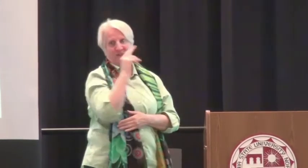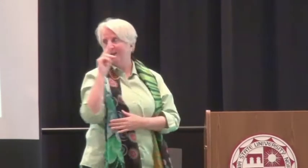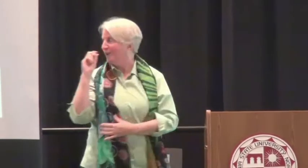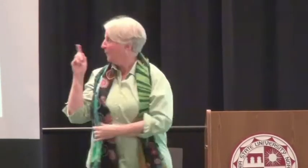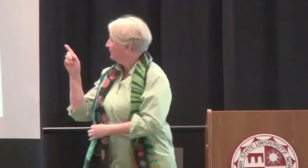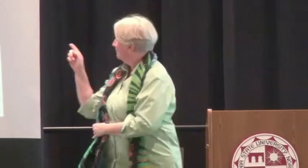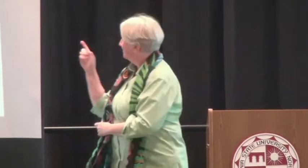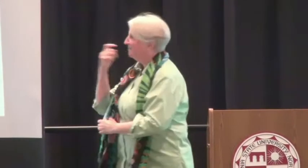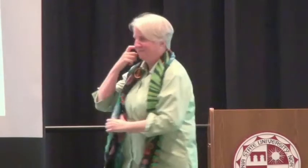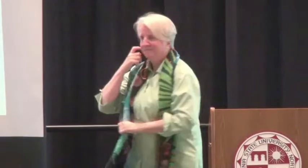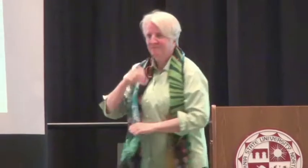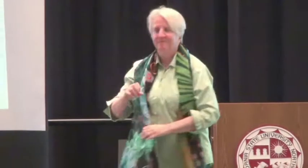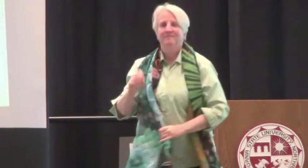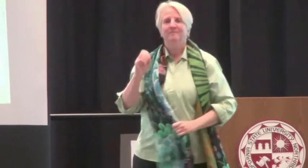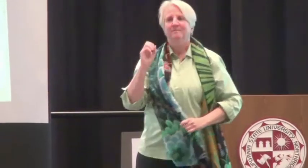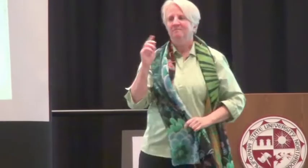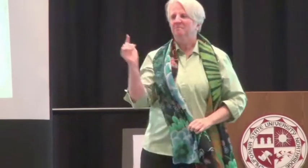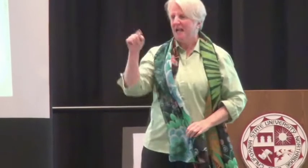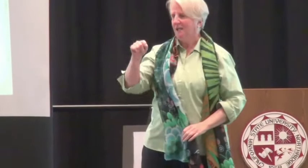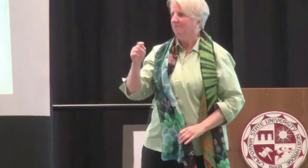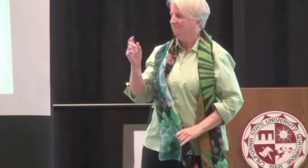I will cherish that note for always that we saw.